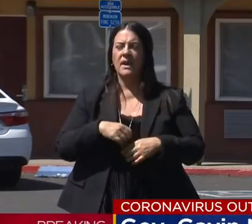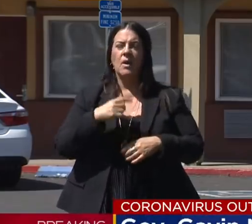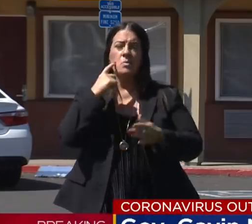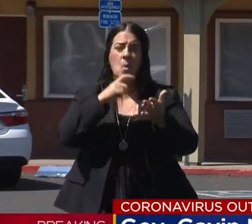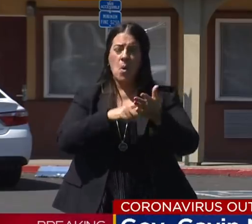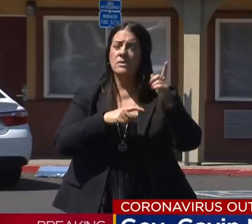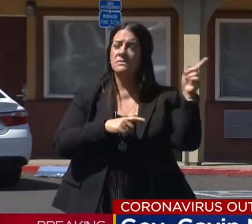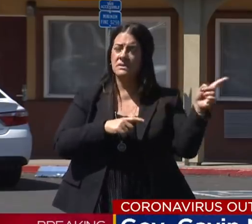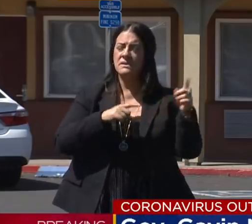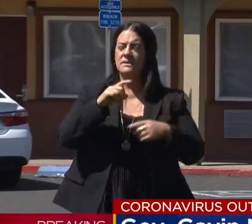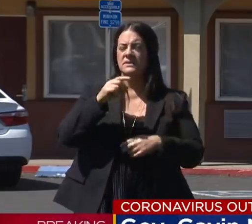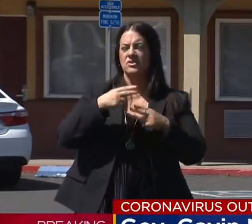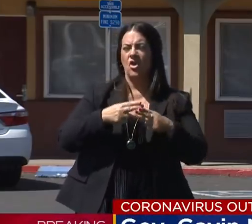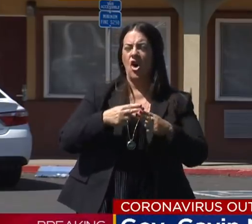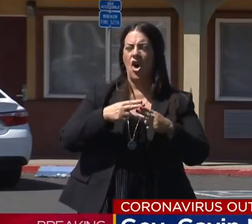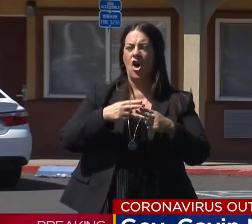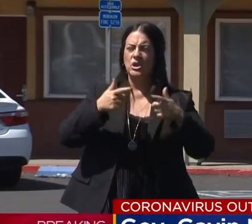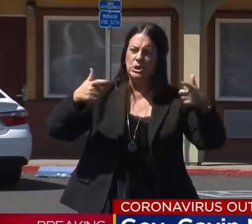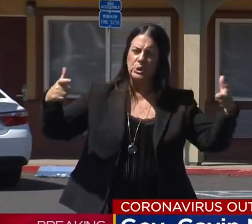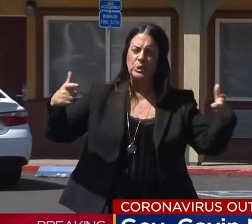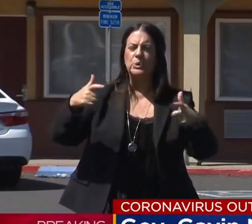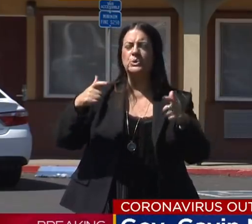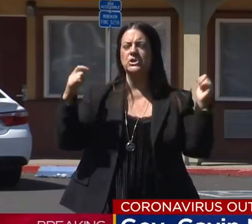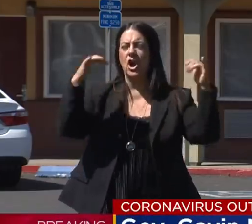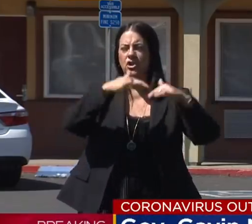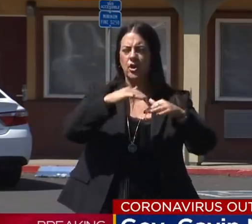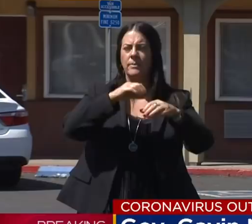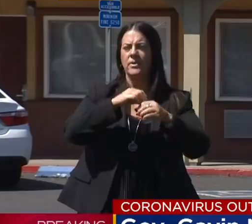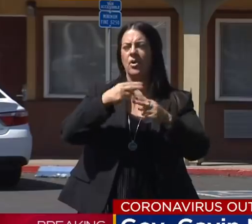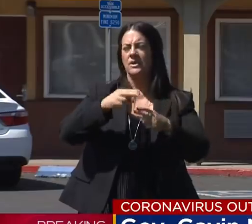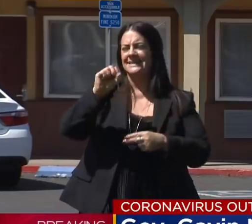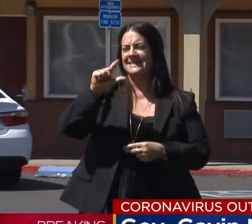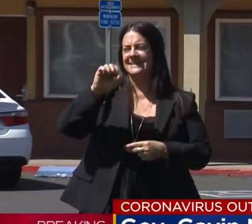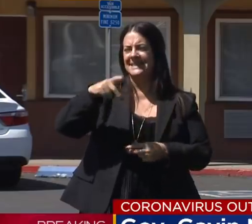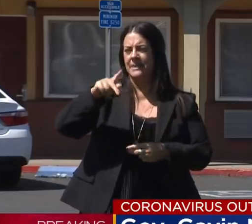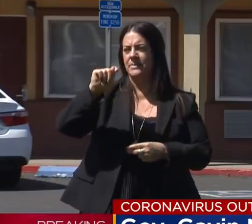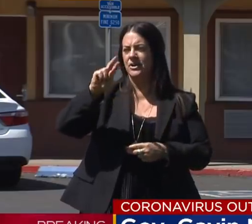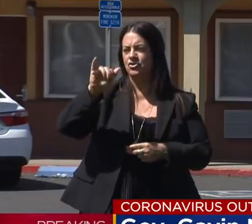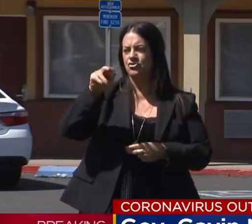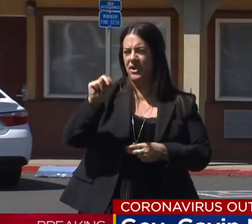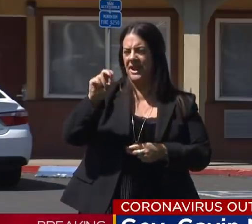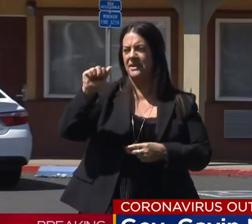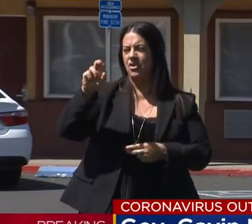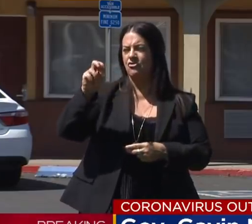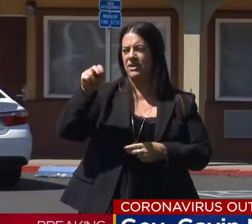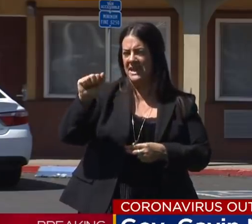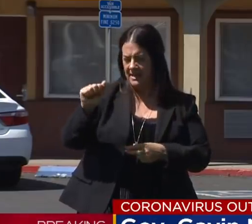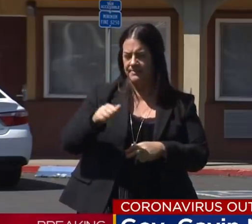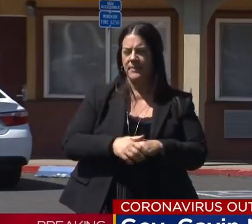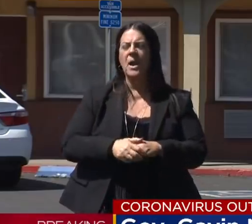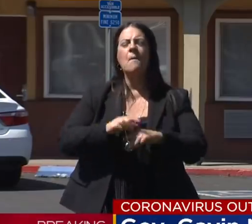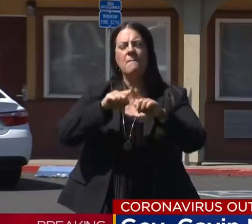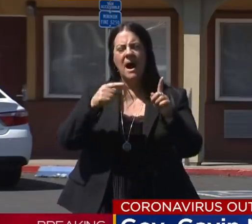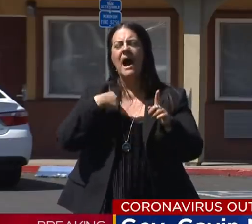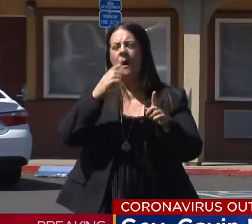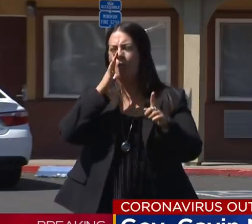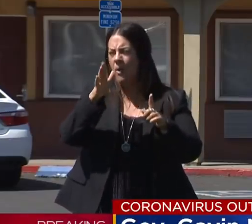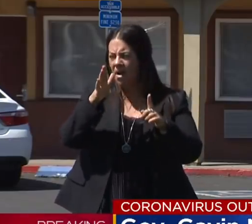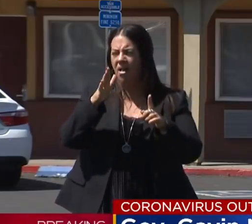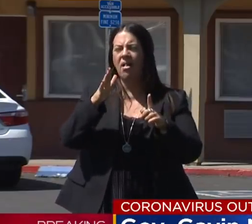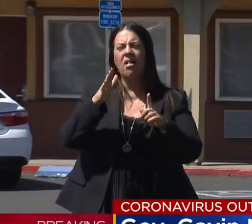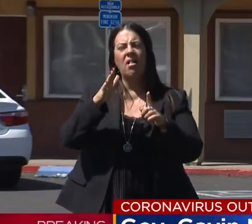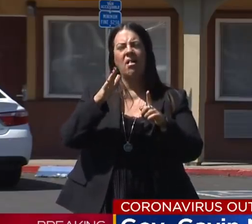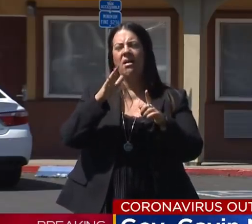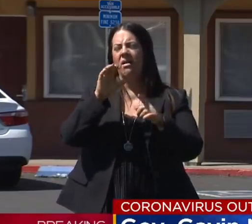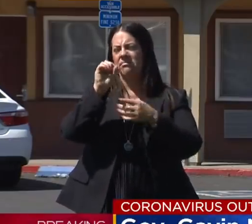California, progress is being made. And on Monday, I will lay out details of all the physical assets that have now been